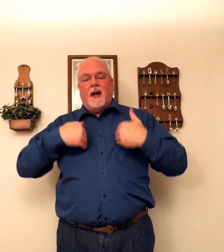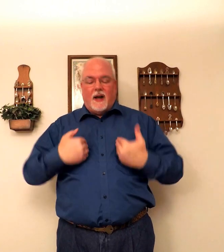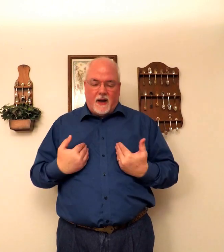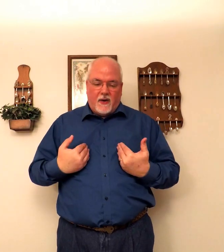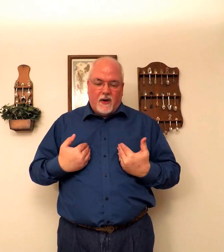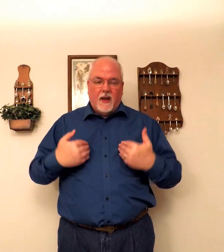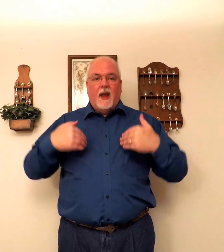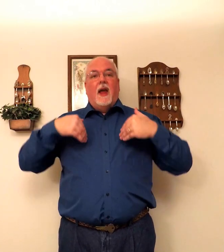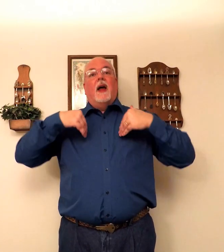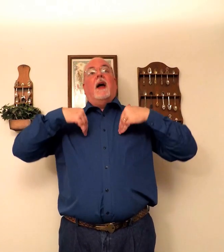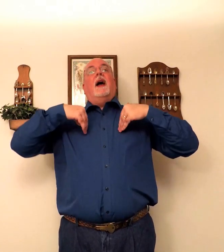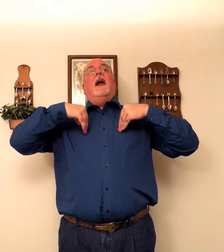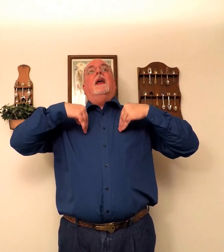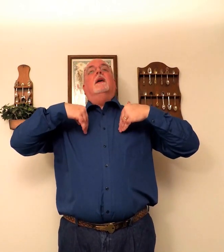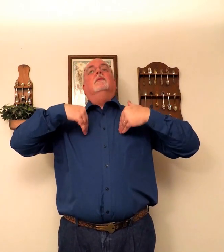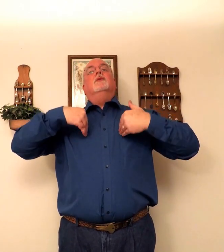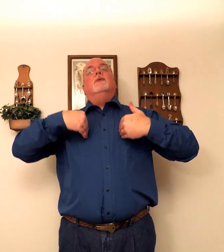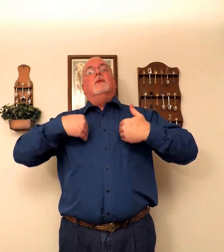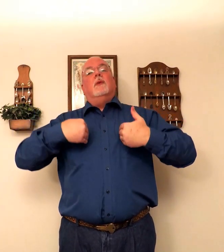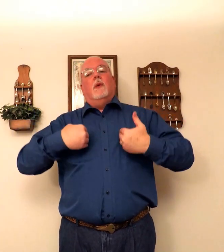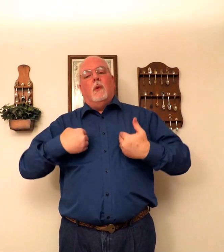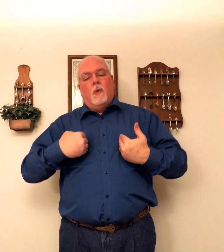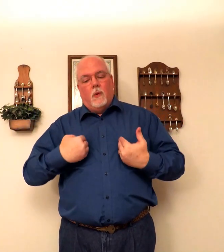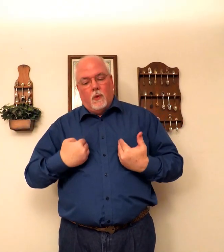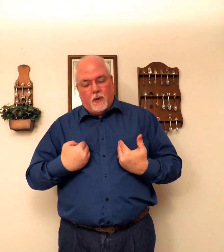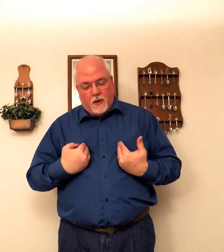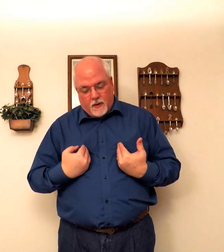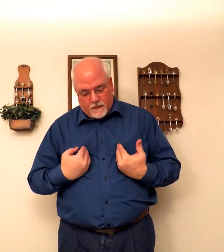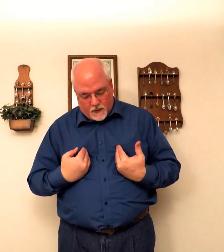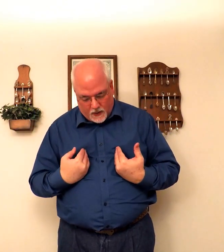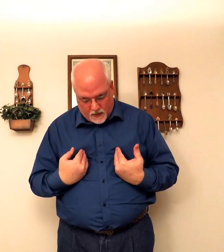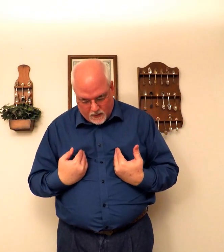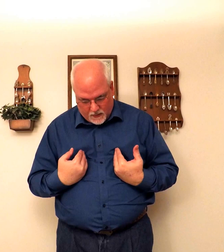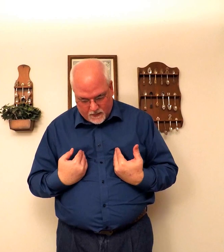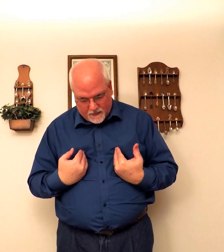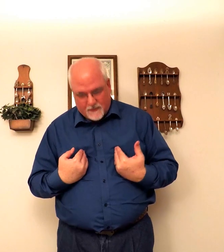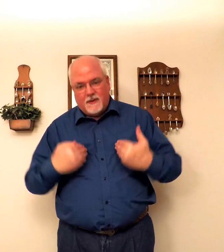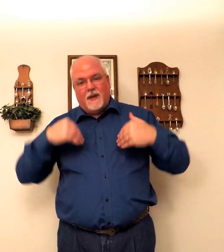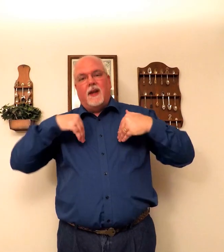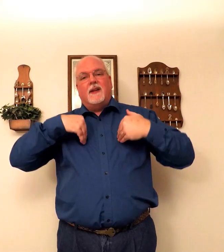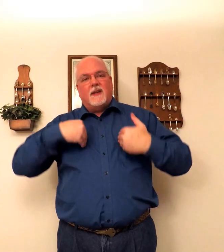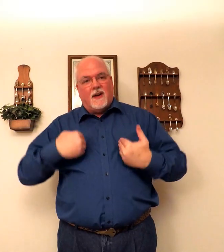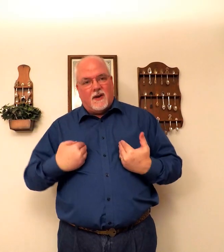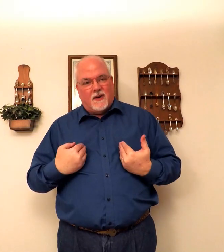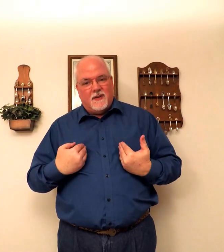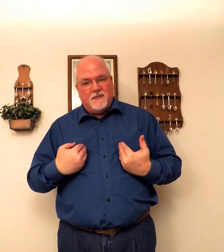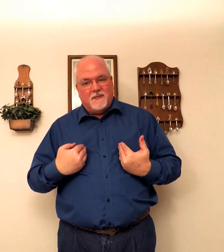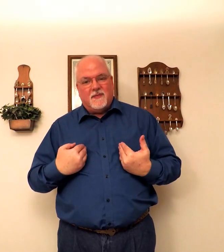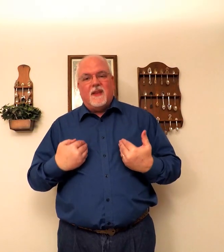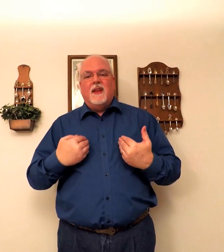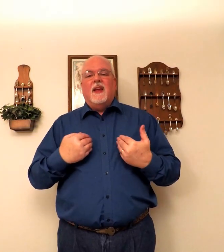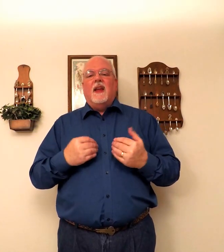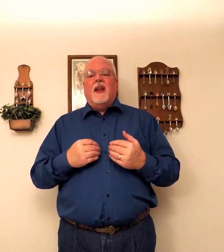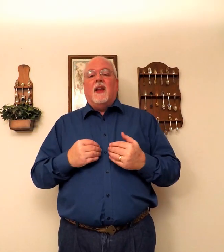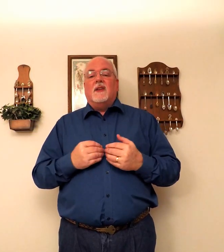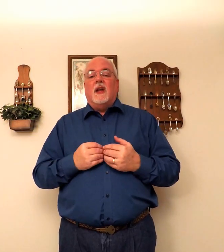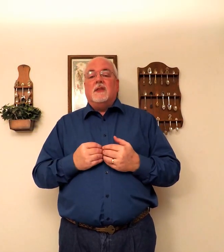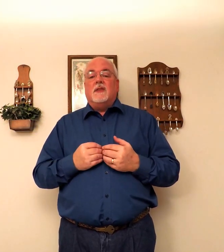Tired. I am so. do you believe. Okay. Tired. Just